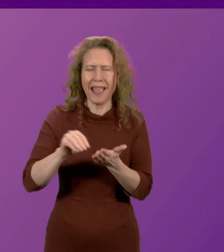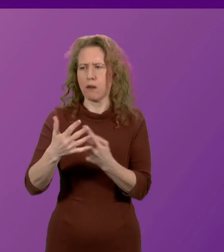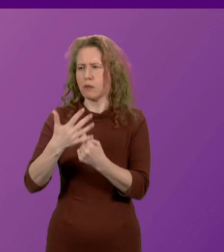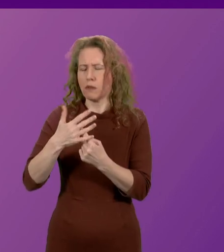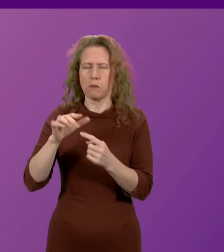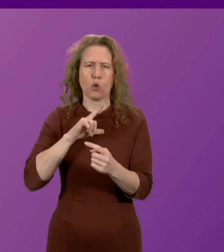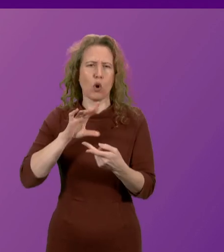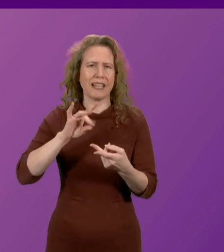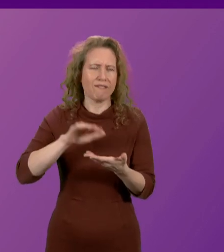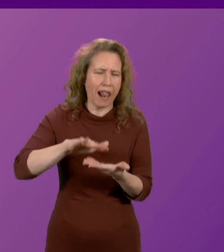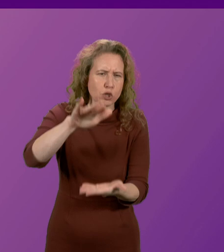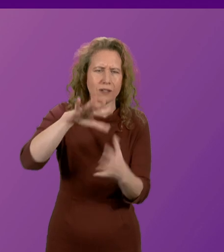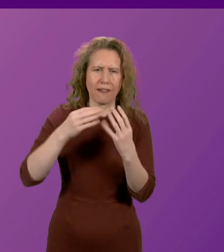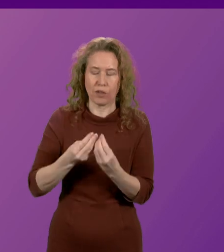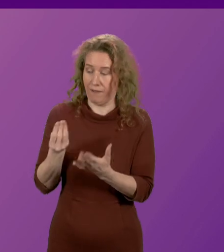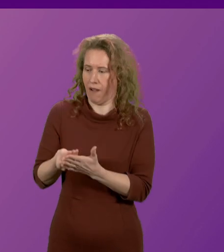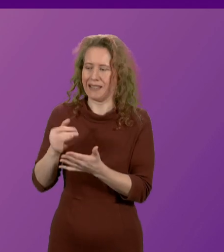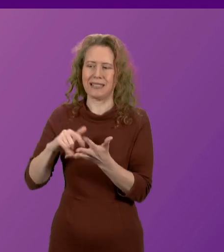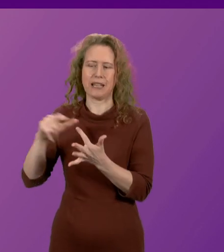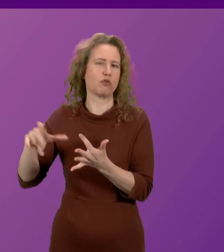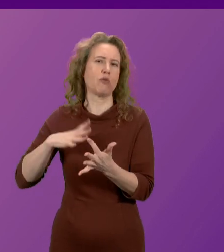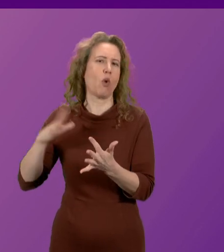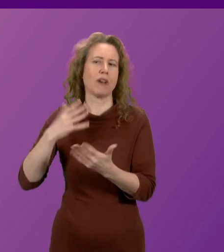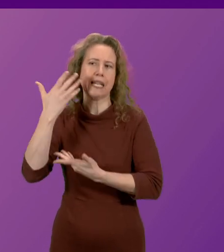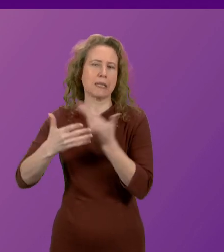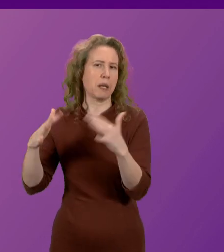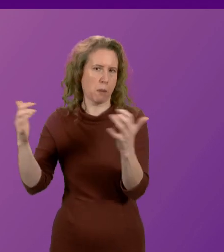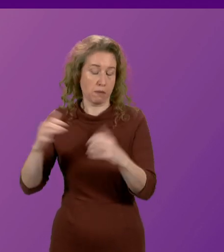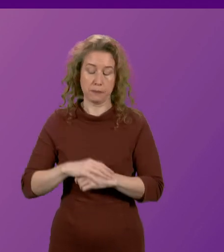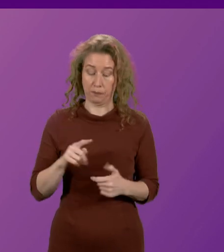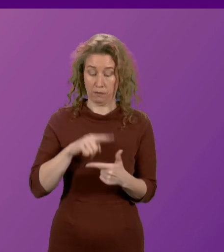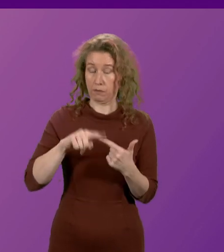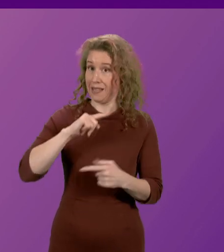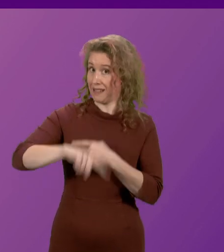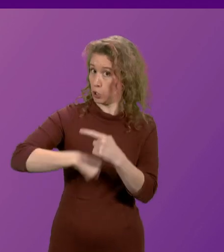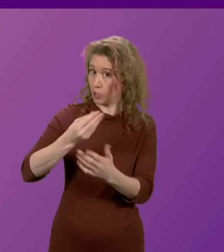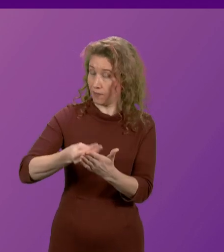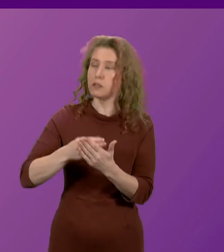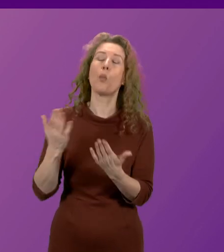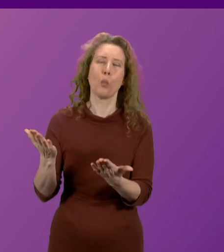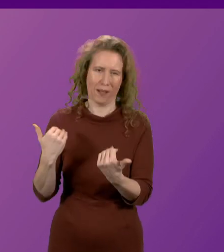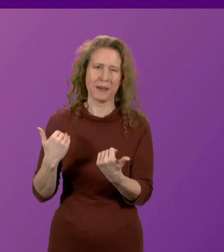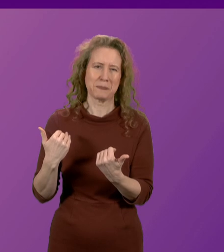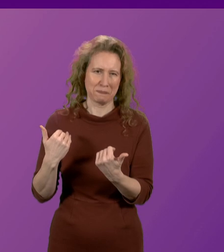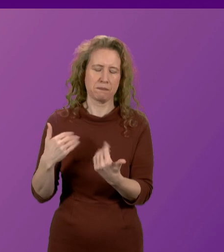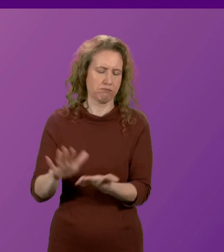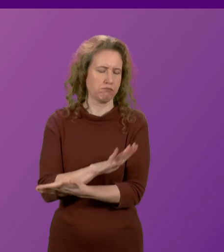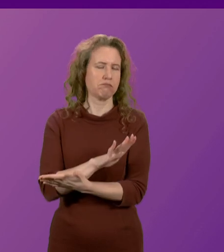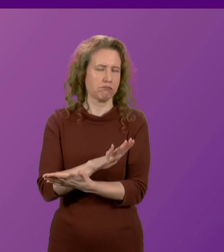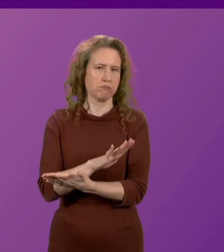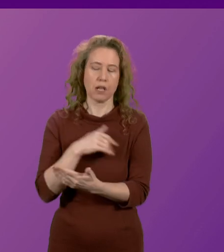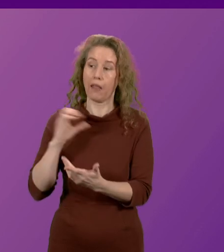that the Finance Secretary has shared with Parliament already. The funding for next year is welcome. It